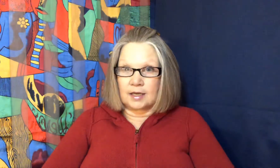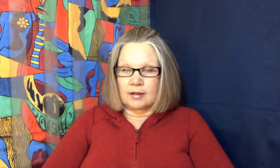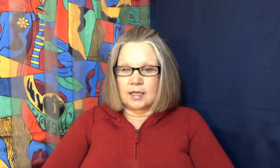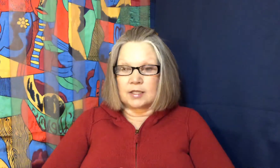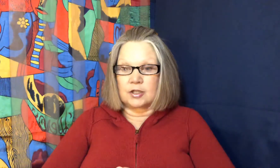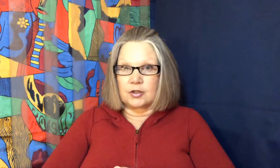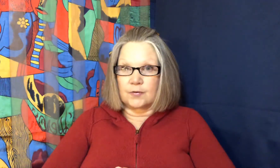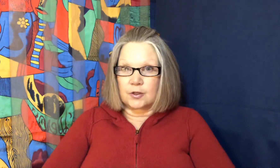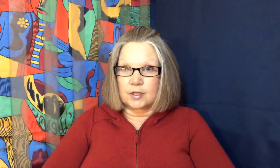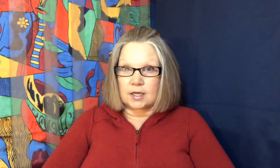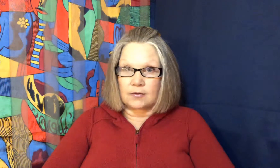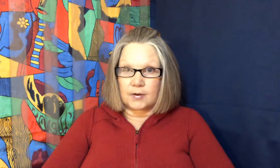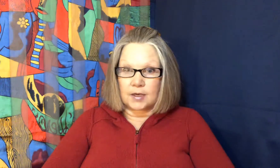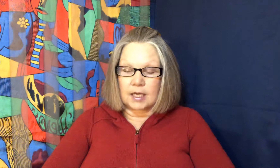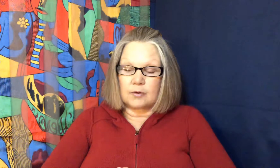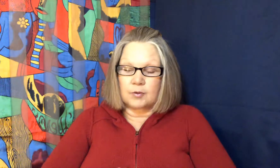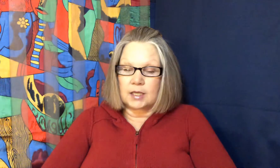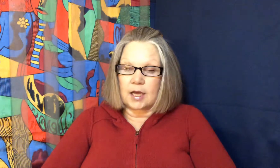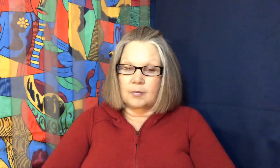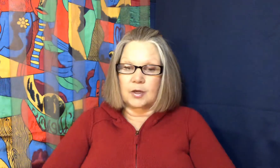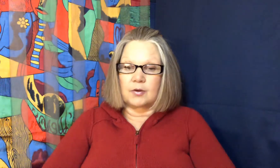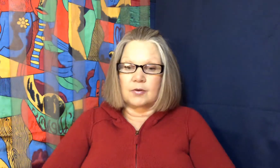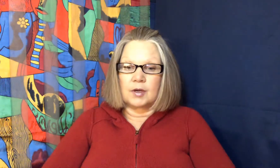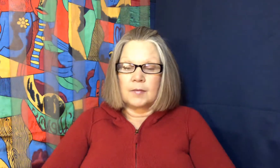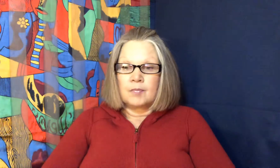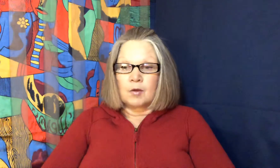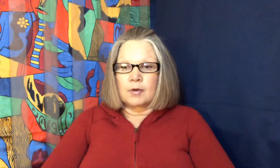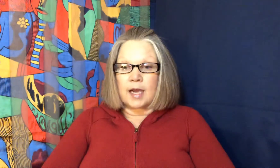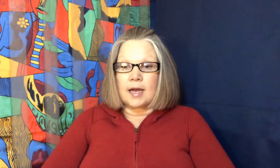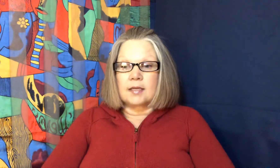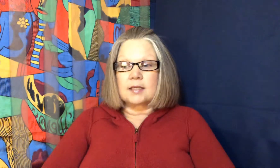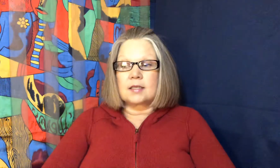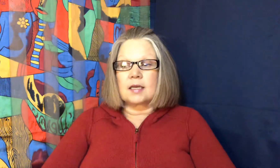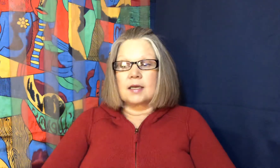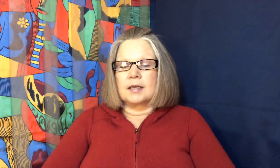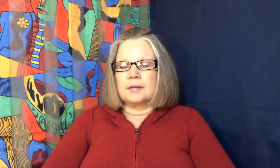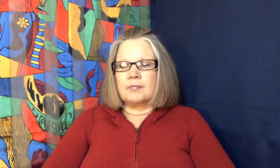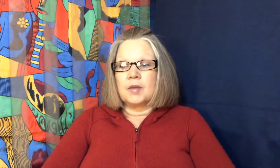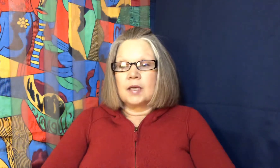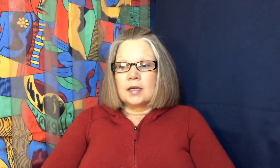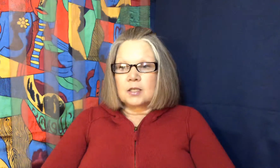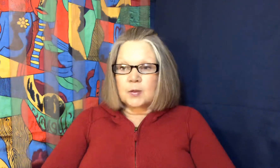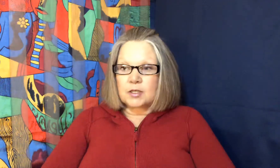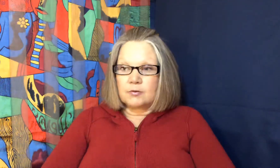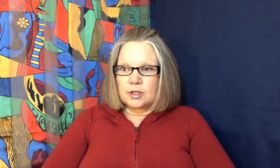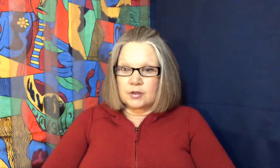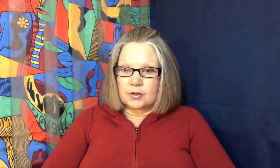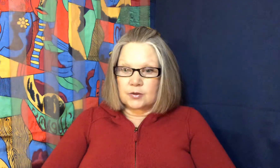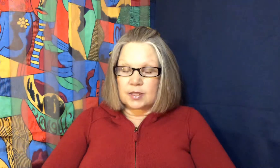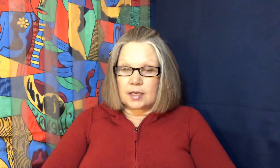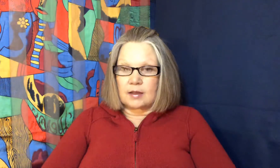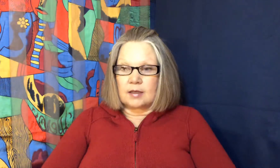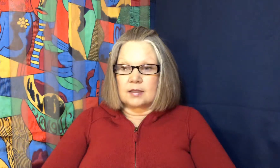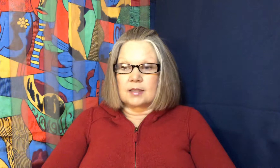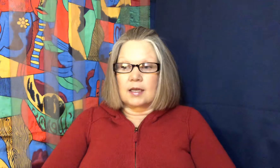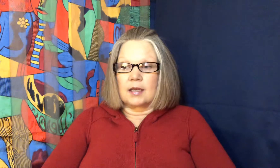thing to do for yourself and can really help you relax especially when you use like things like